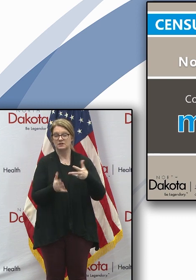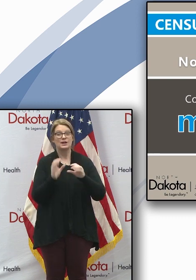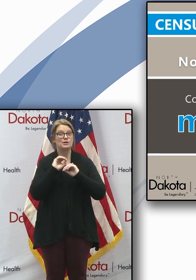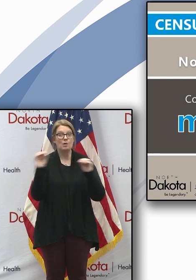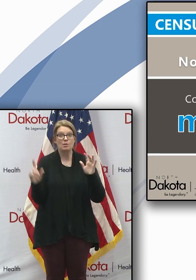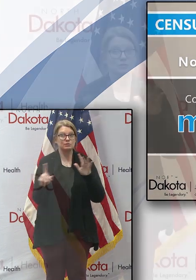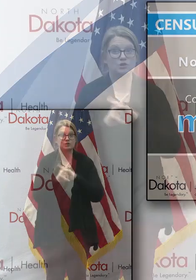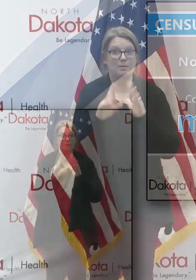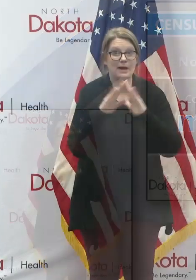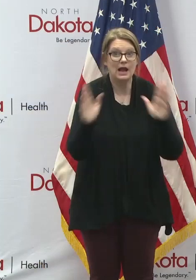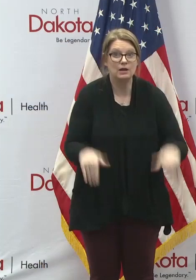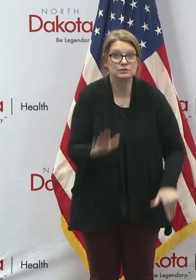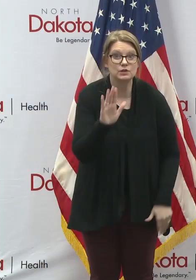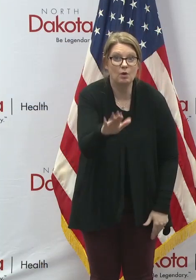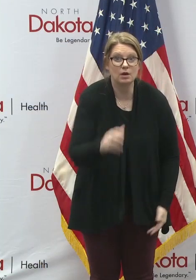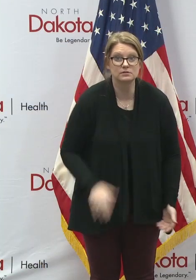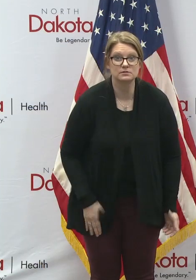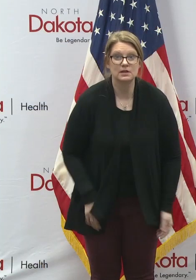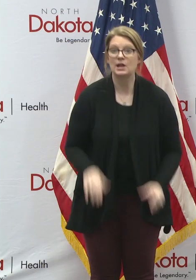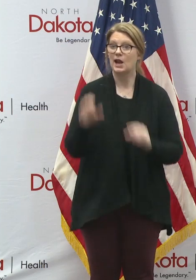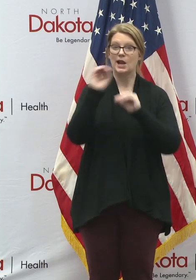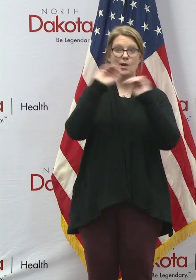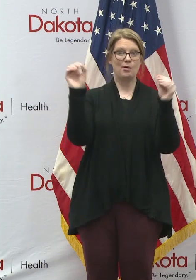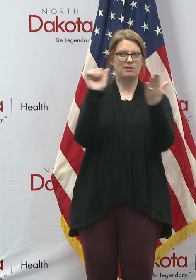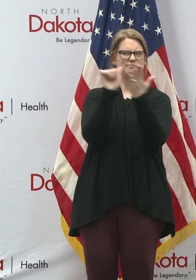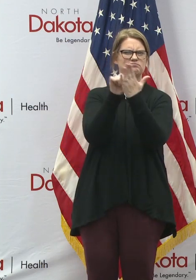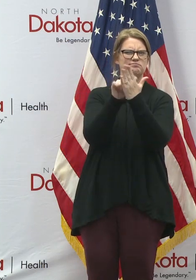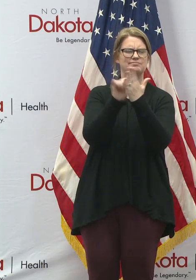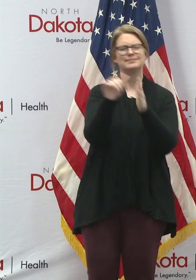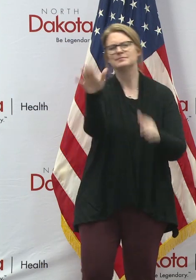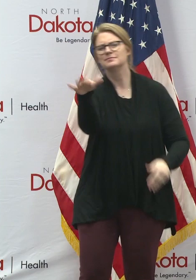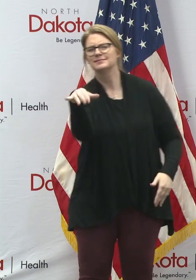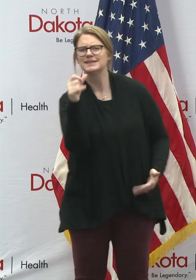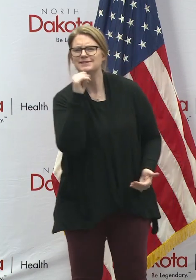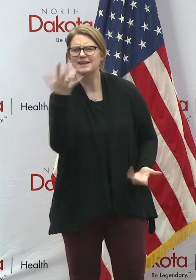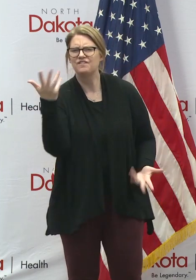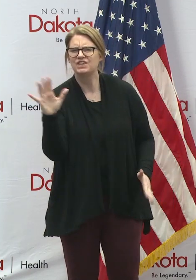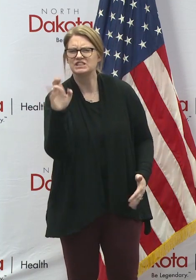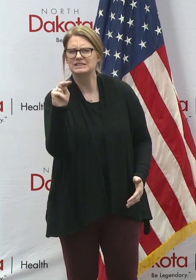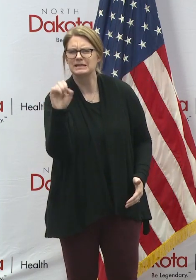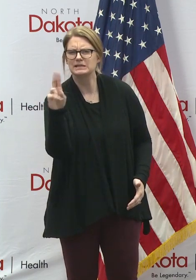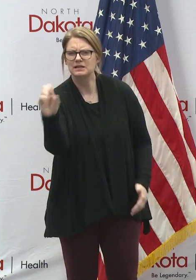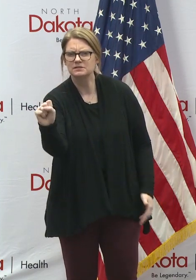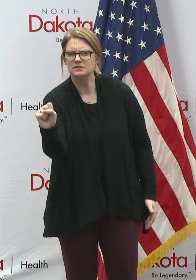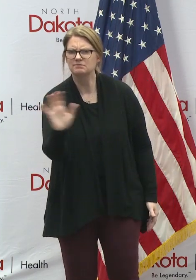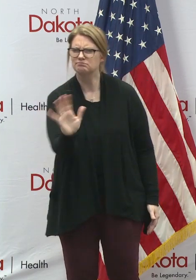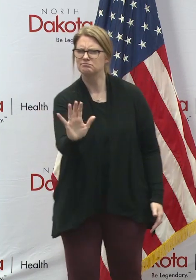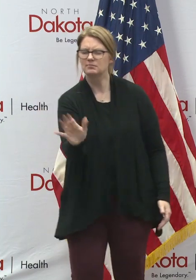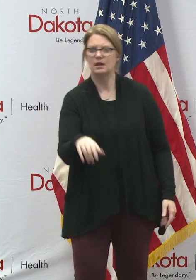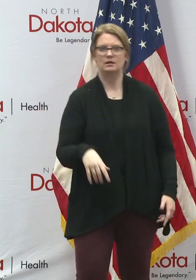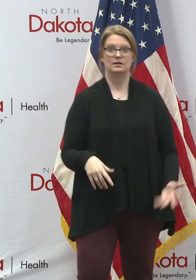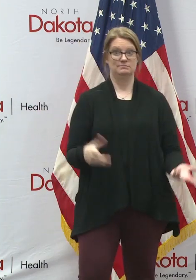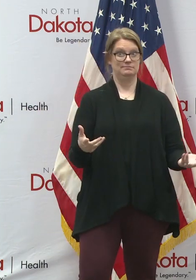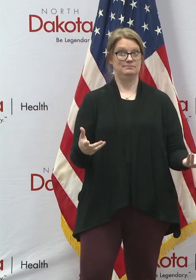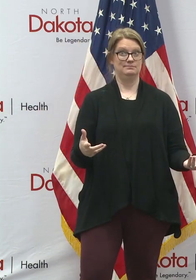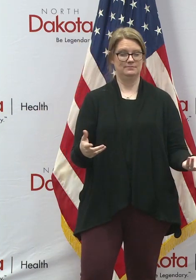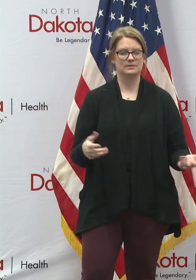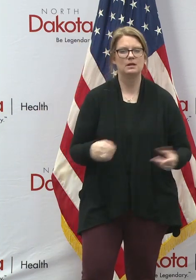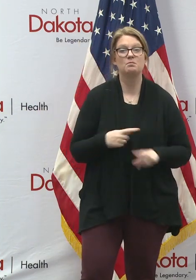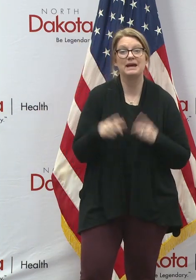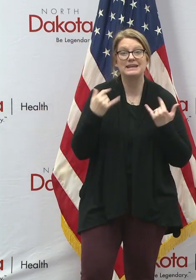your house asking you why you haven't completed the questionnaire. And this is a time when, of course, it's maybe never fun to have